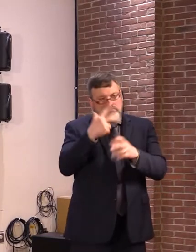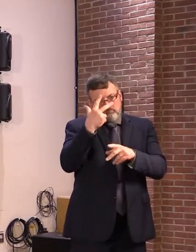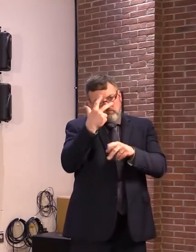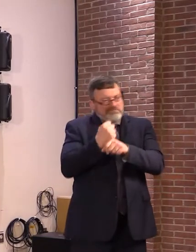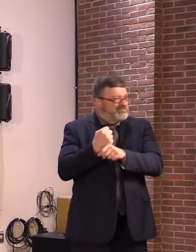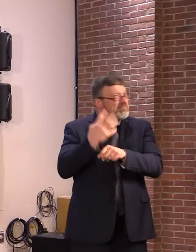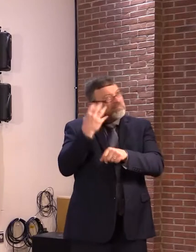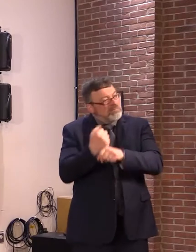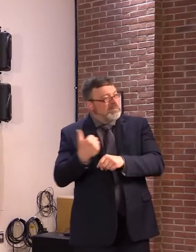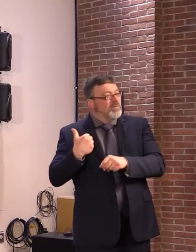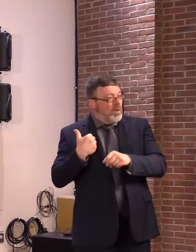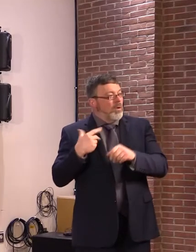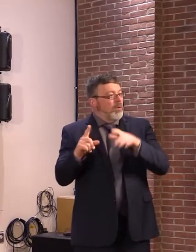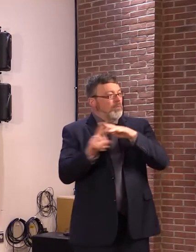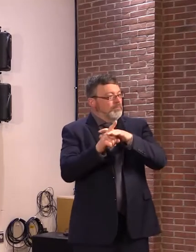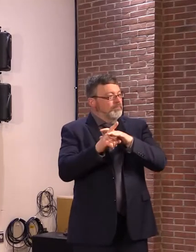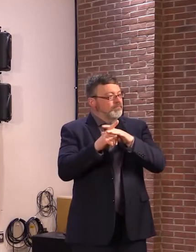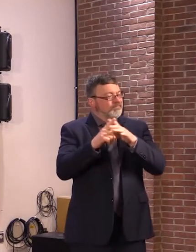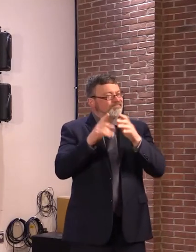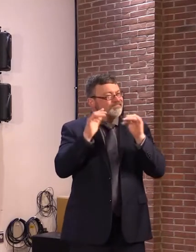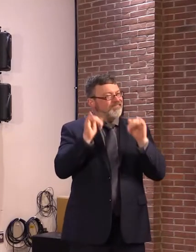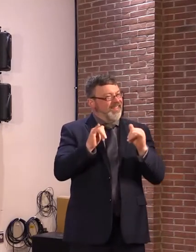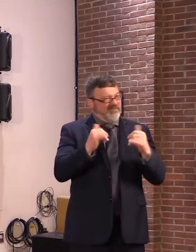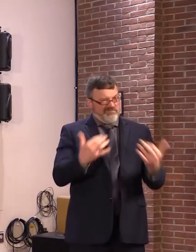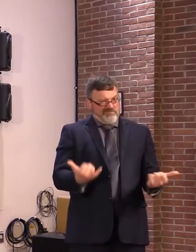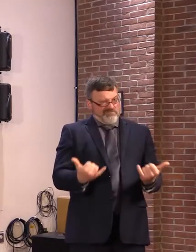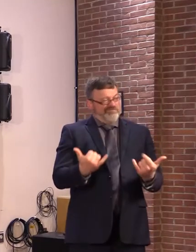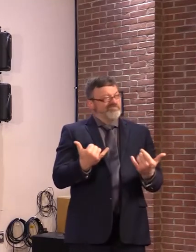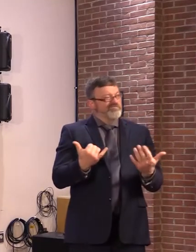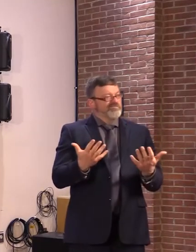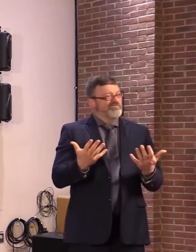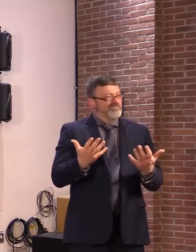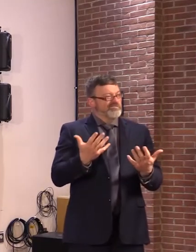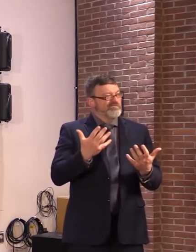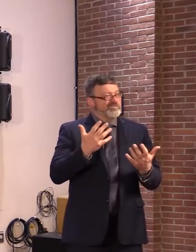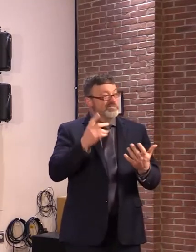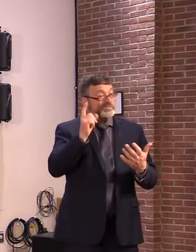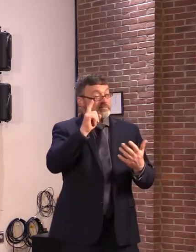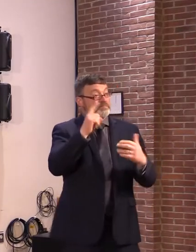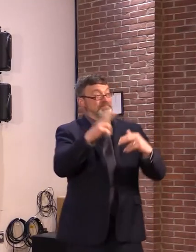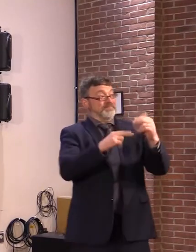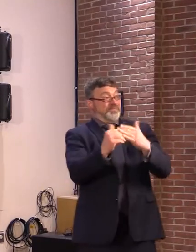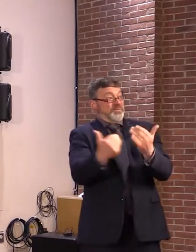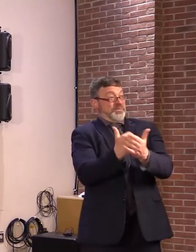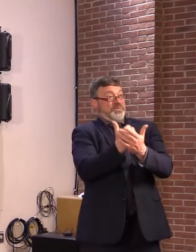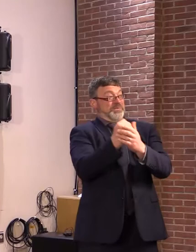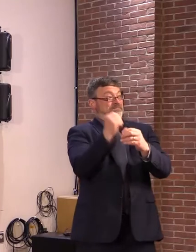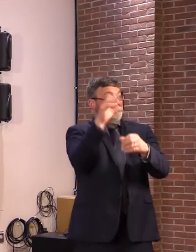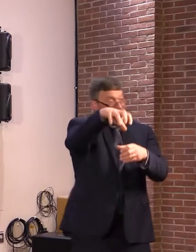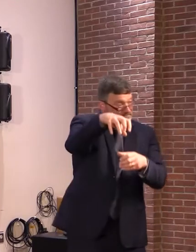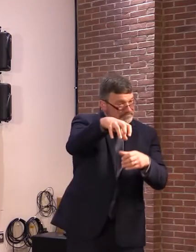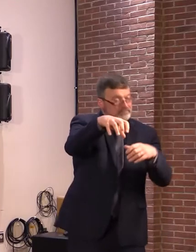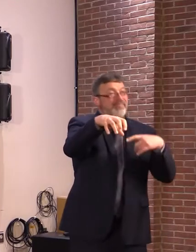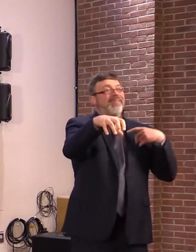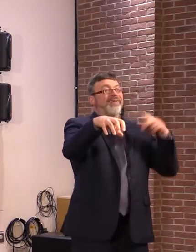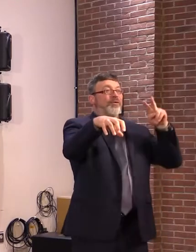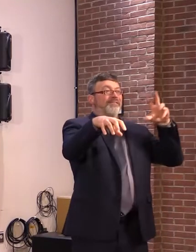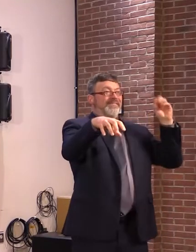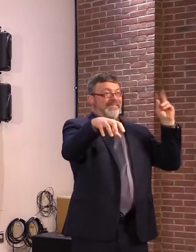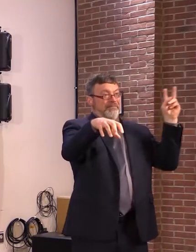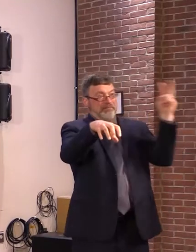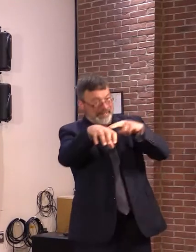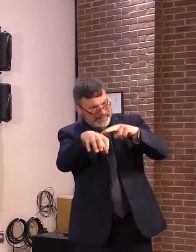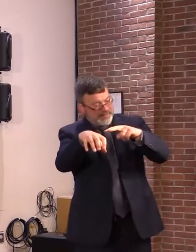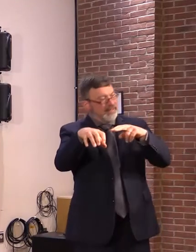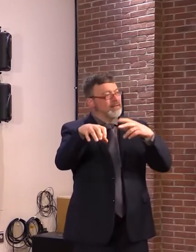years after a commission was created to look at Act 250 years after we all agreed. And